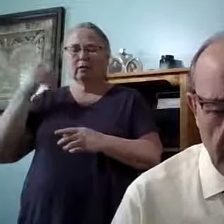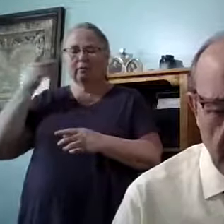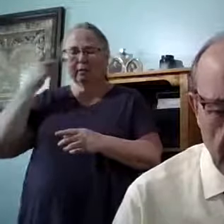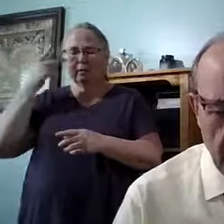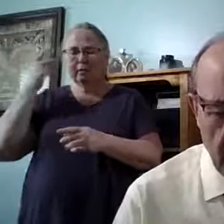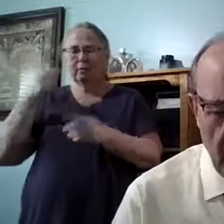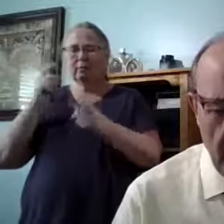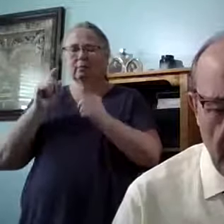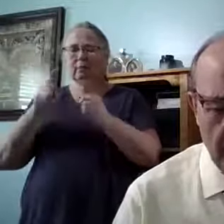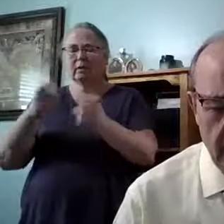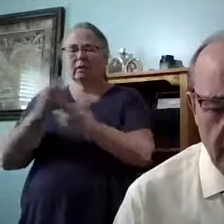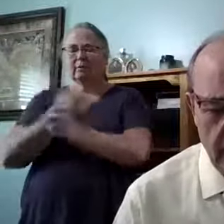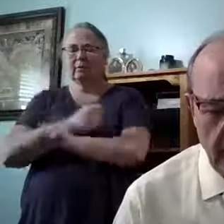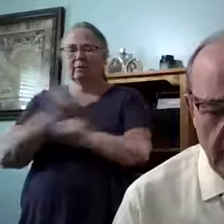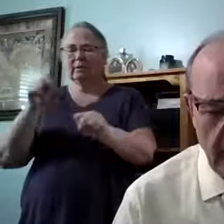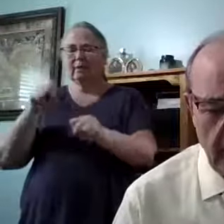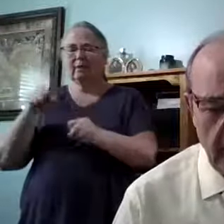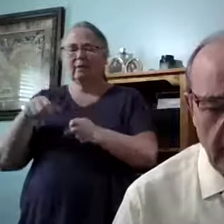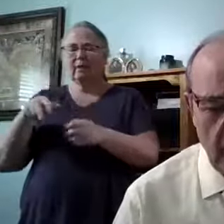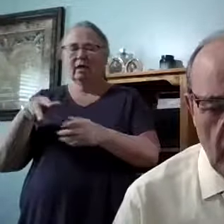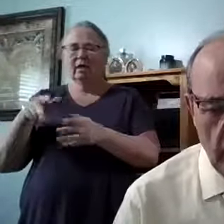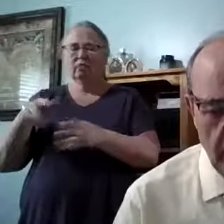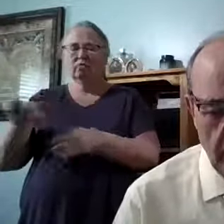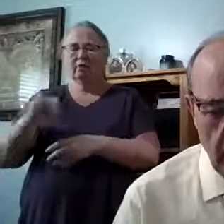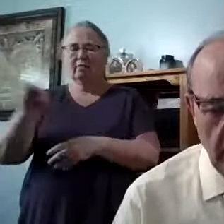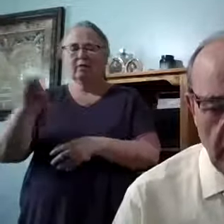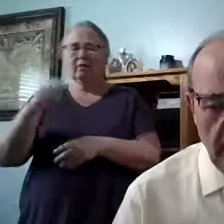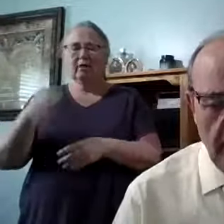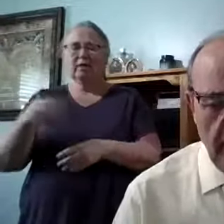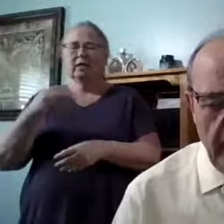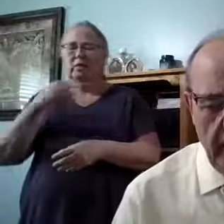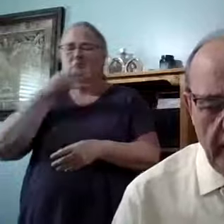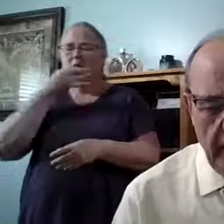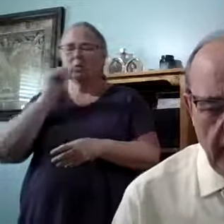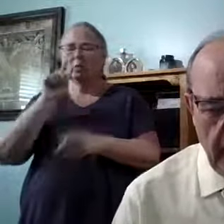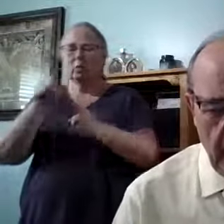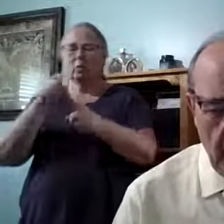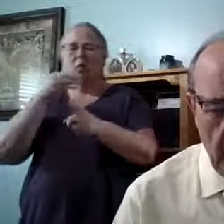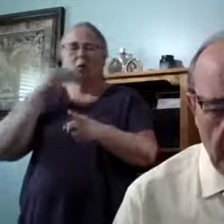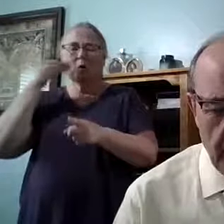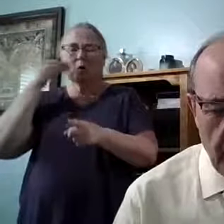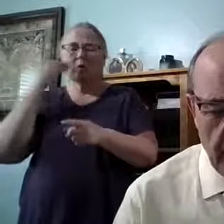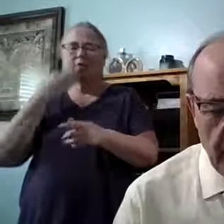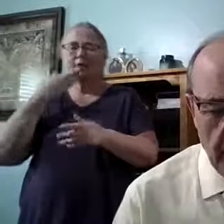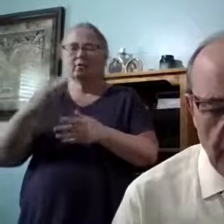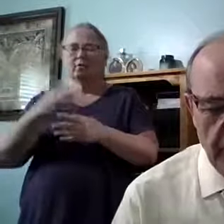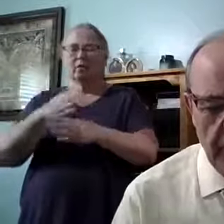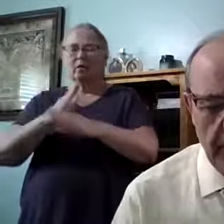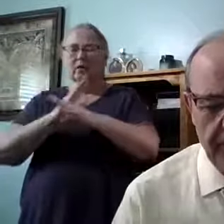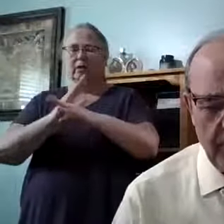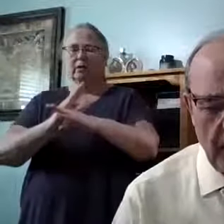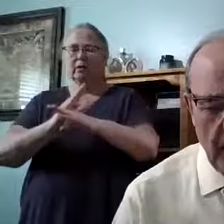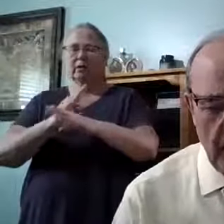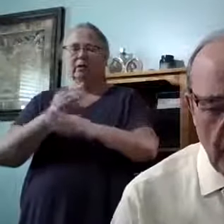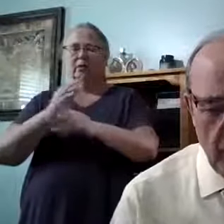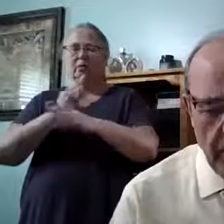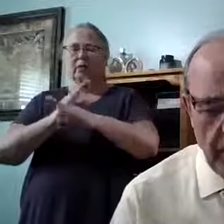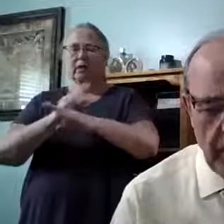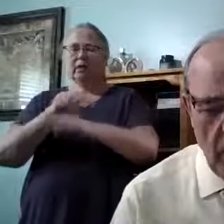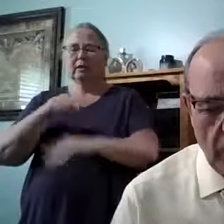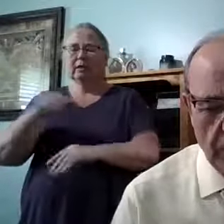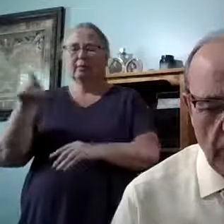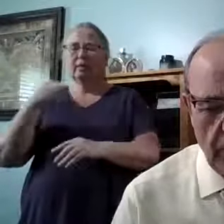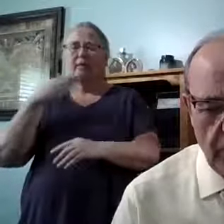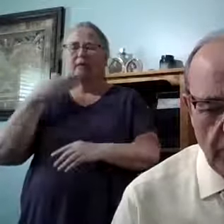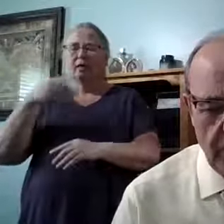give them safe passage and that they could get home soon. And thank you for keeping your hand upon them. We